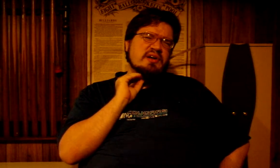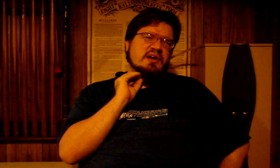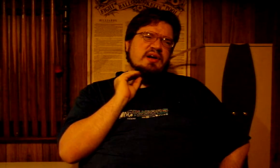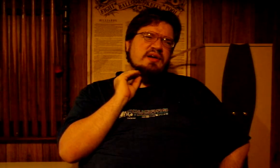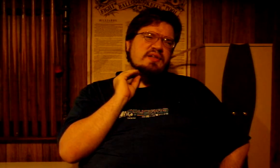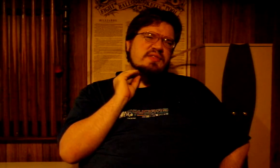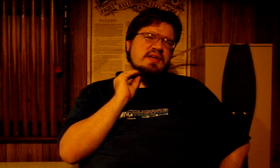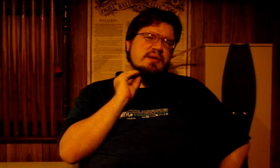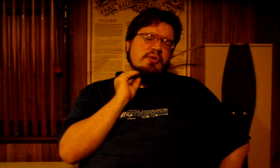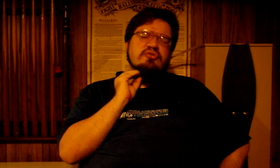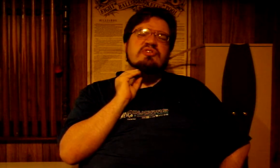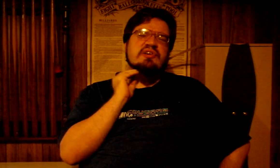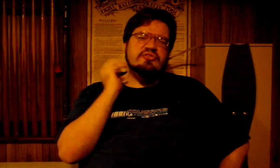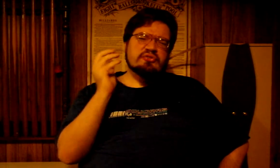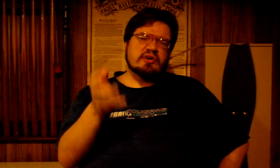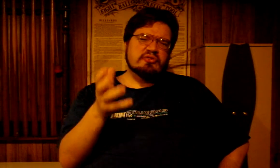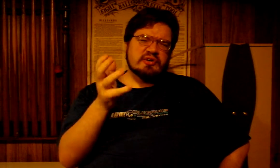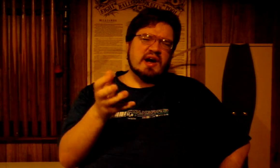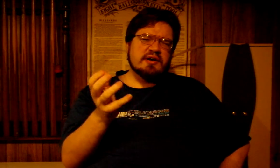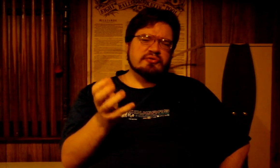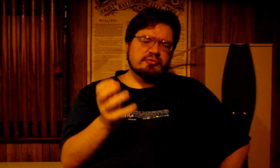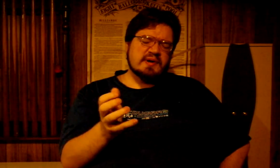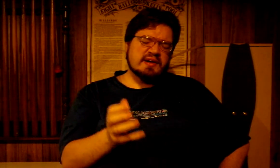the emotionally stunted character Rika,